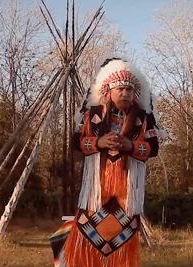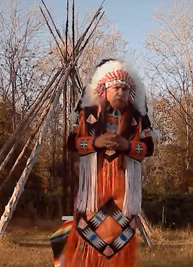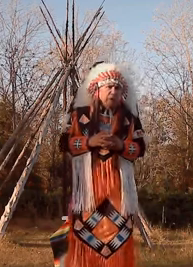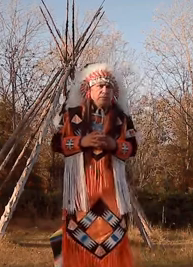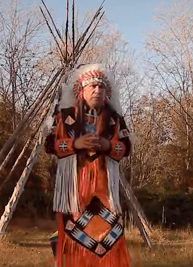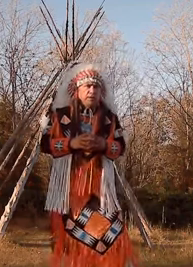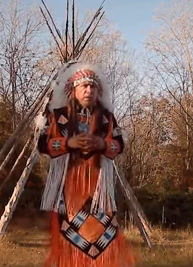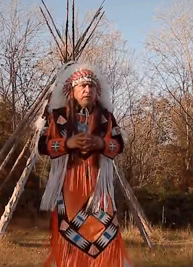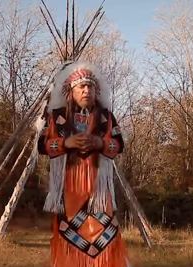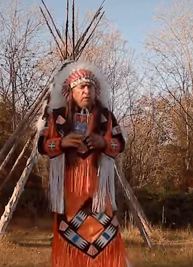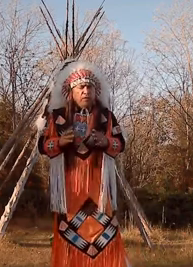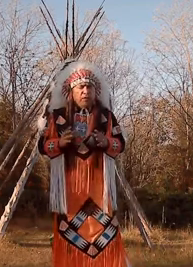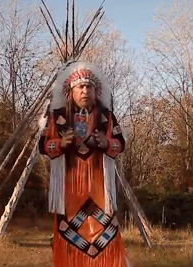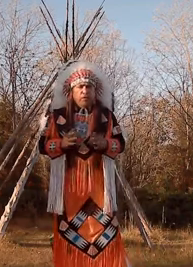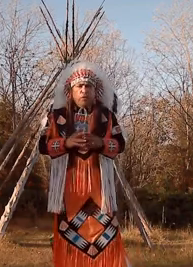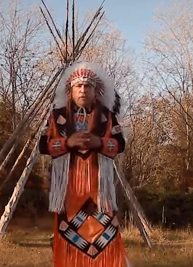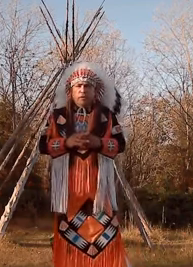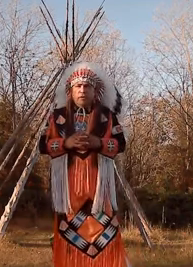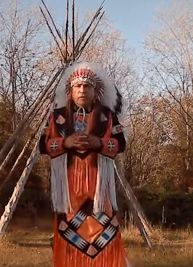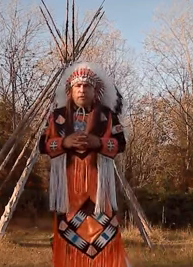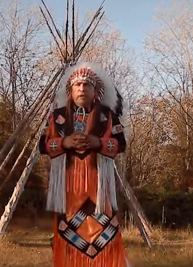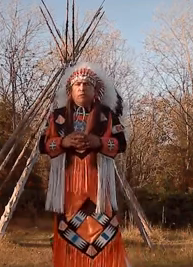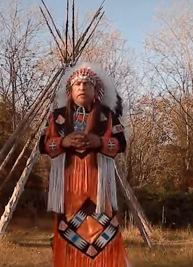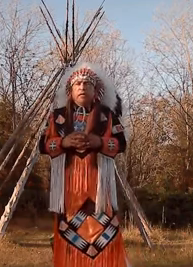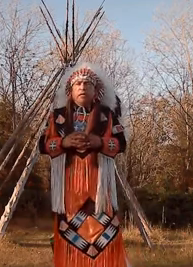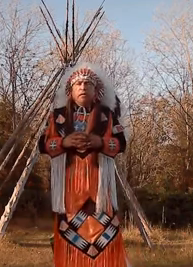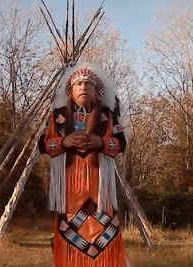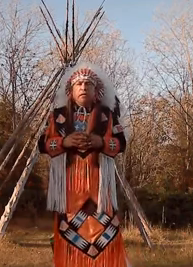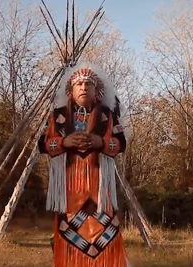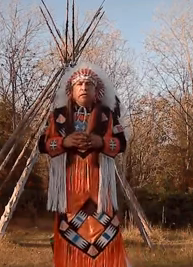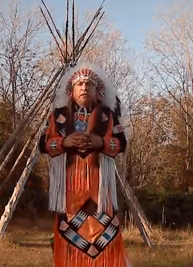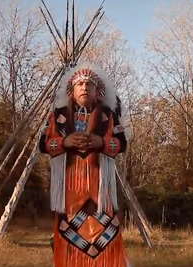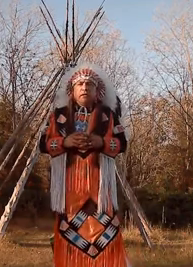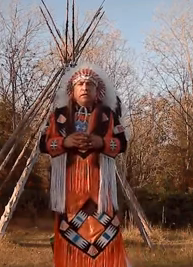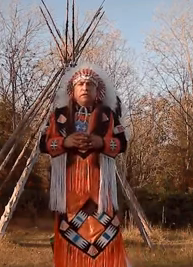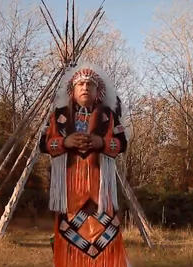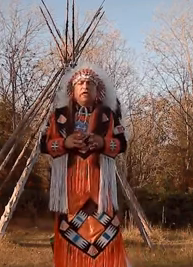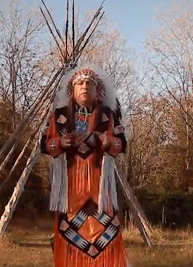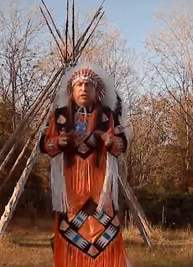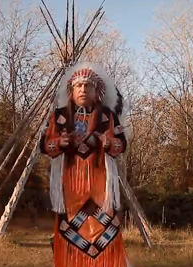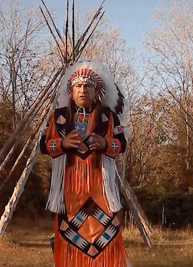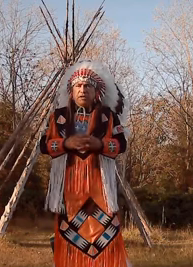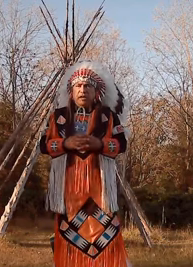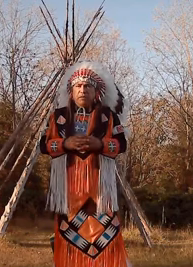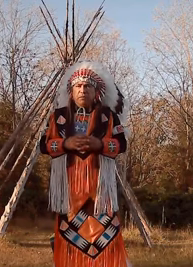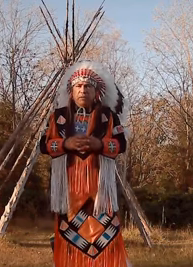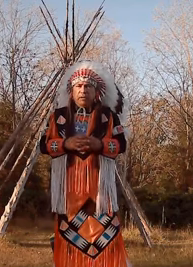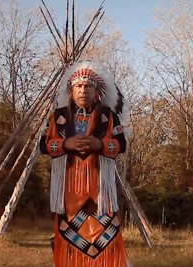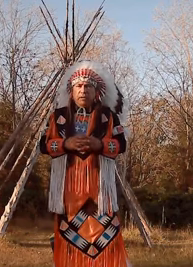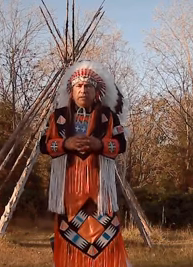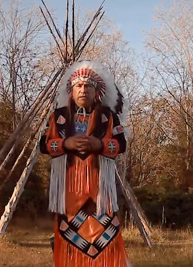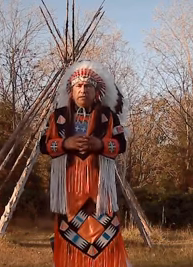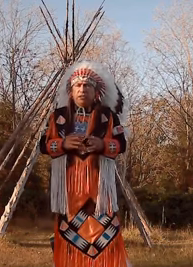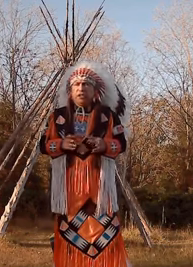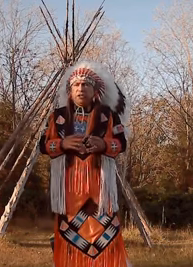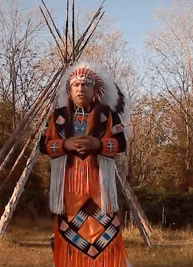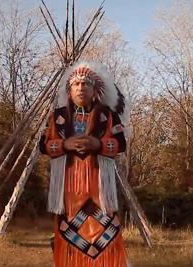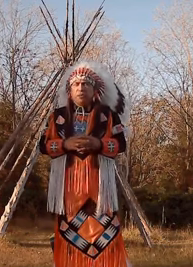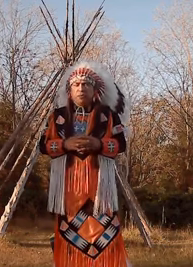American month. It's very important that we celebrate this time as indigenous people